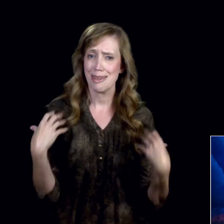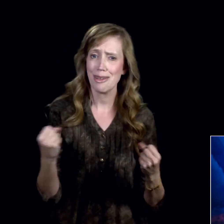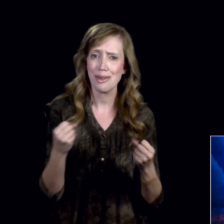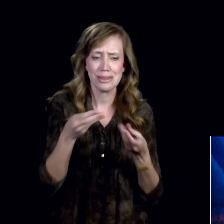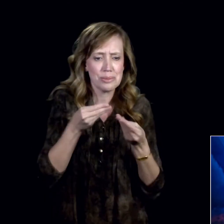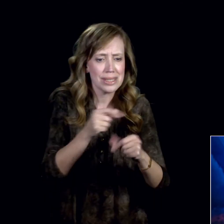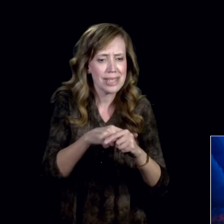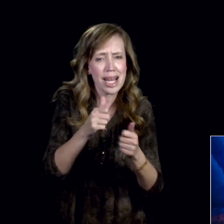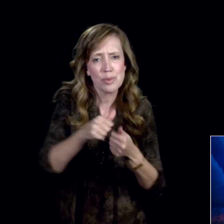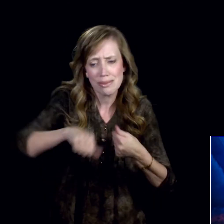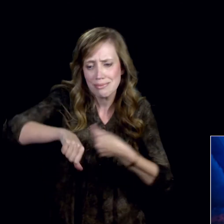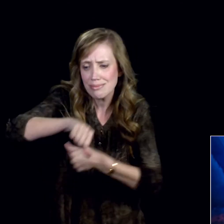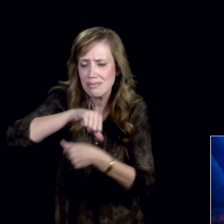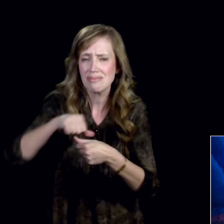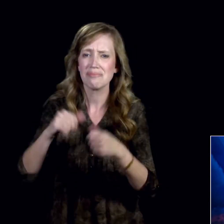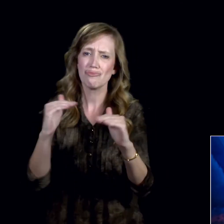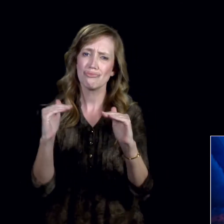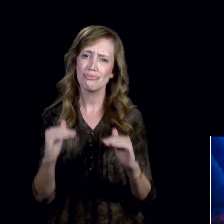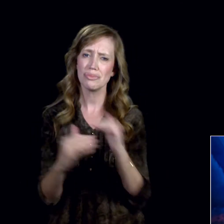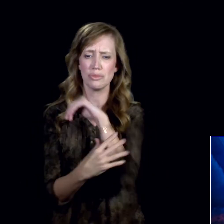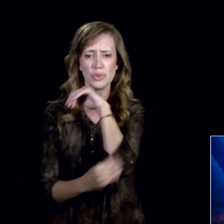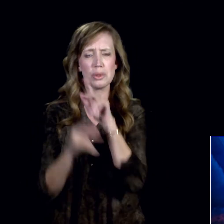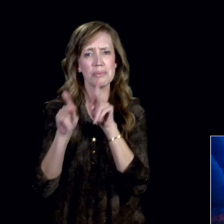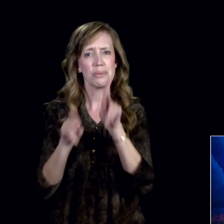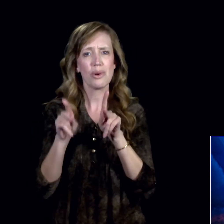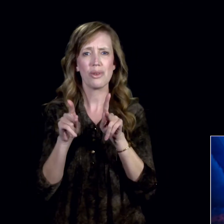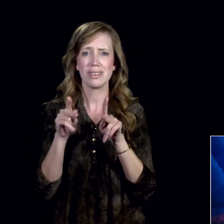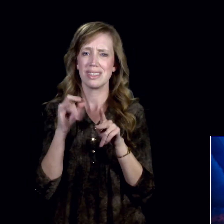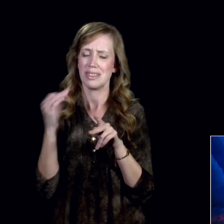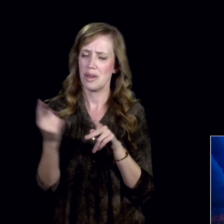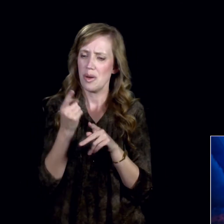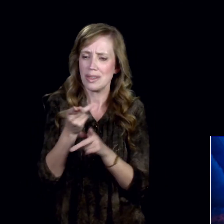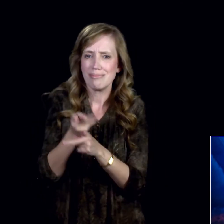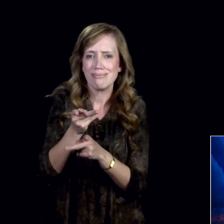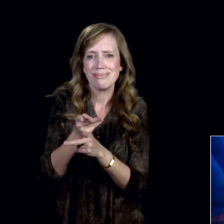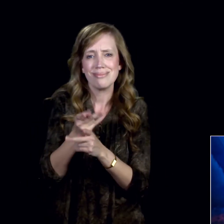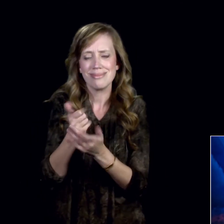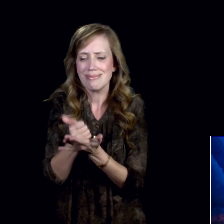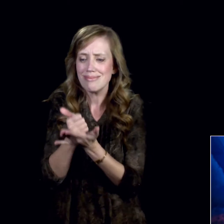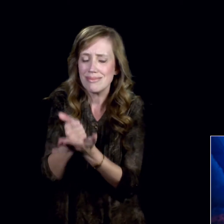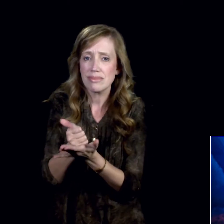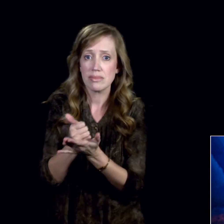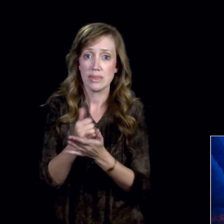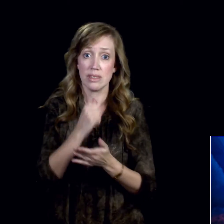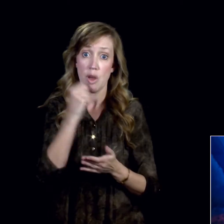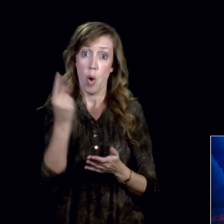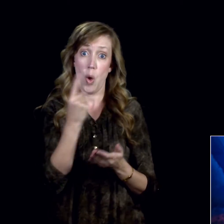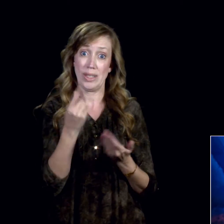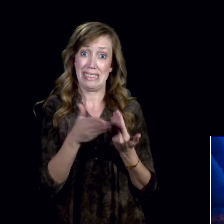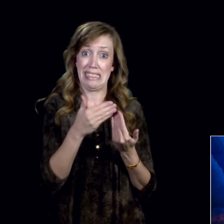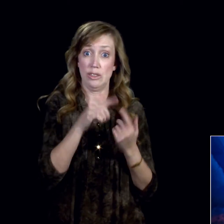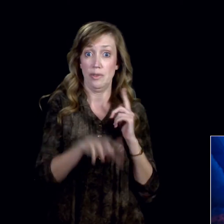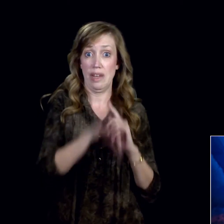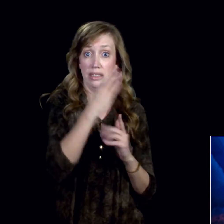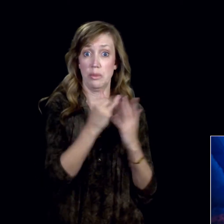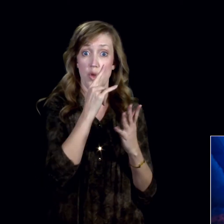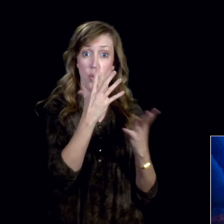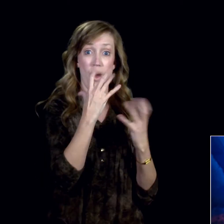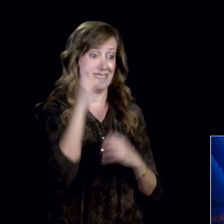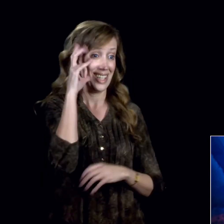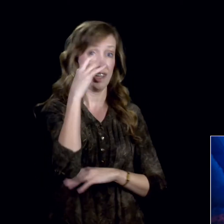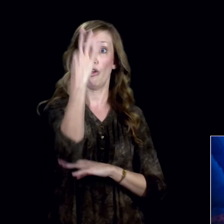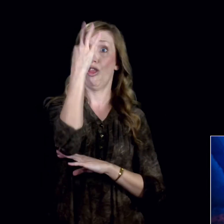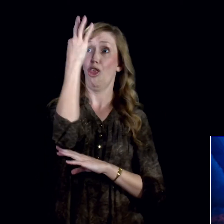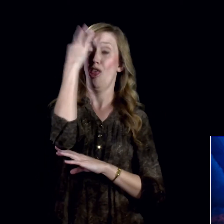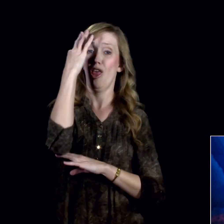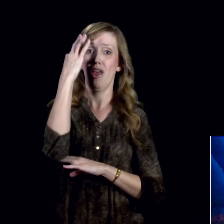loved them, made sure the outcasts knew that he cared for them. It's not always easy to find someone to preach to, but there are people everywhere who need